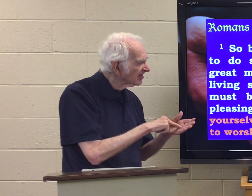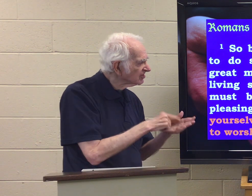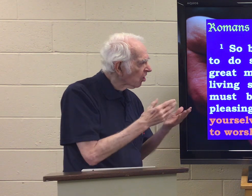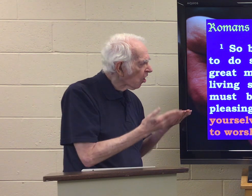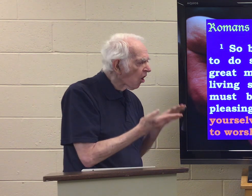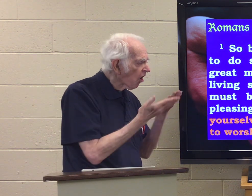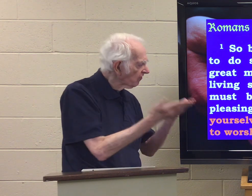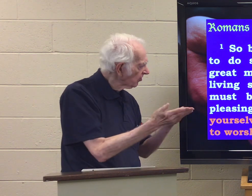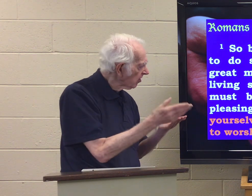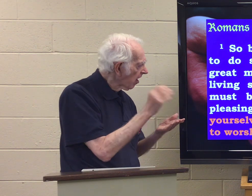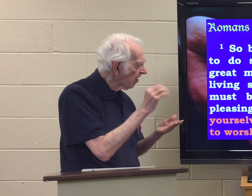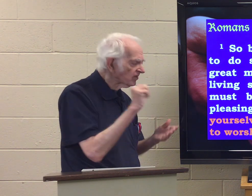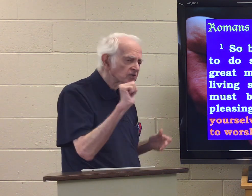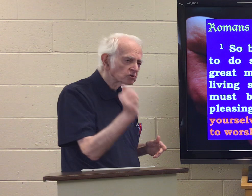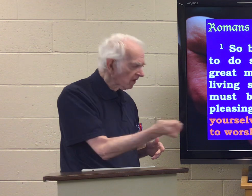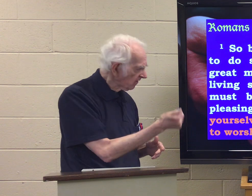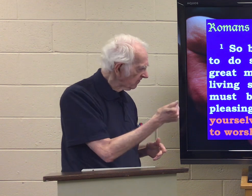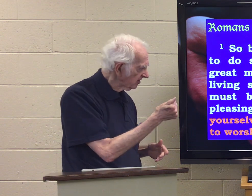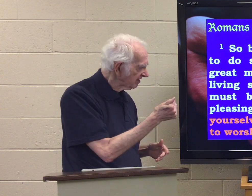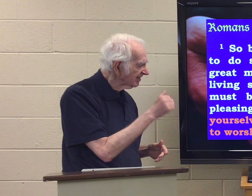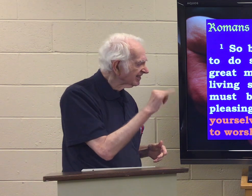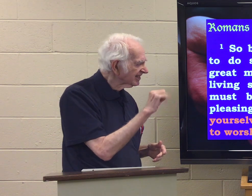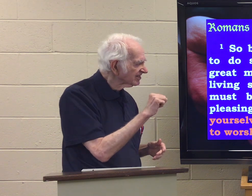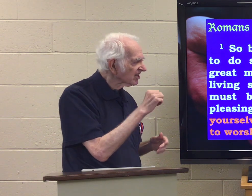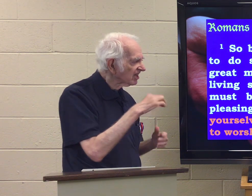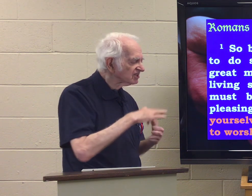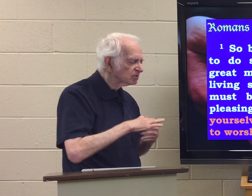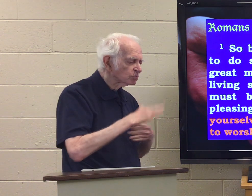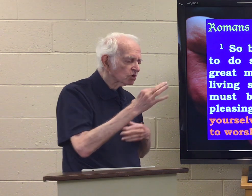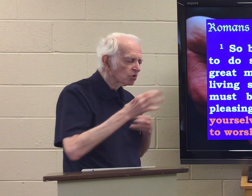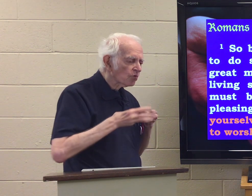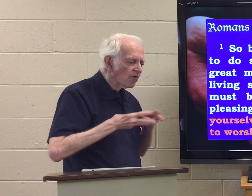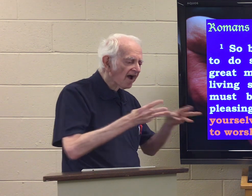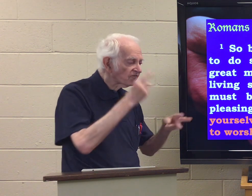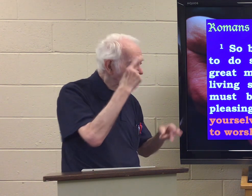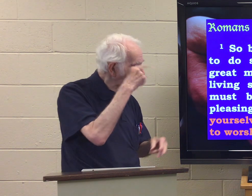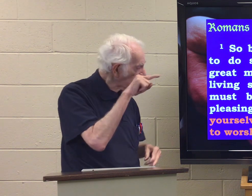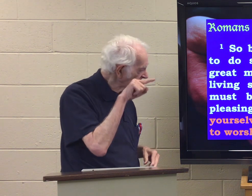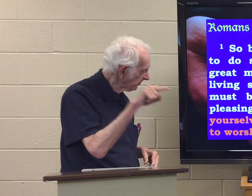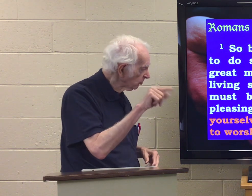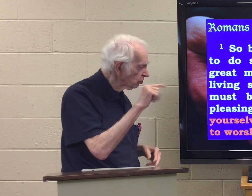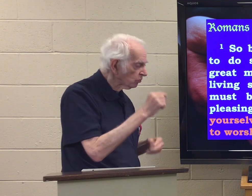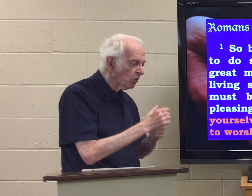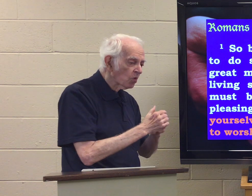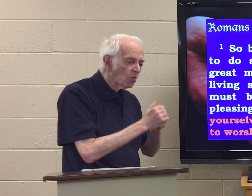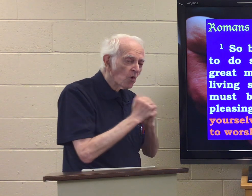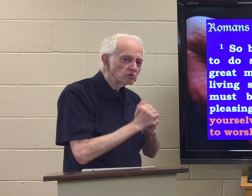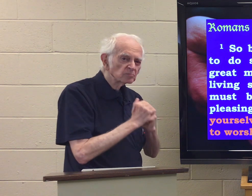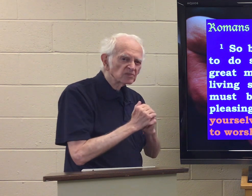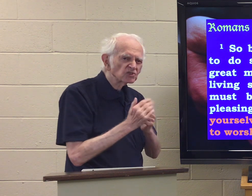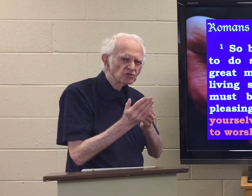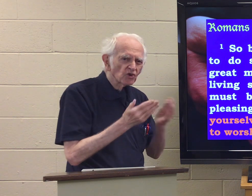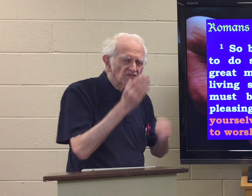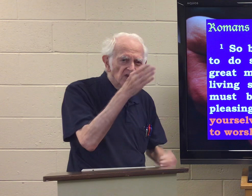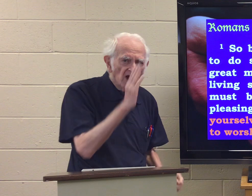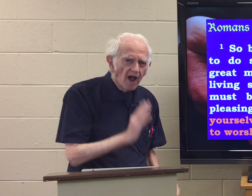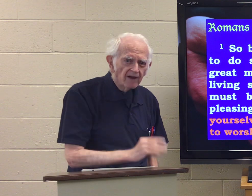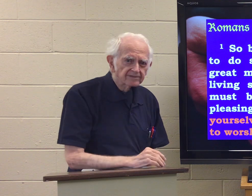This offering of yourselves is the spiritual way for you to worship or serve God.